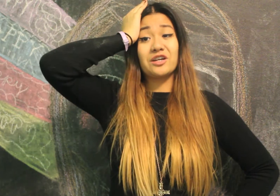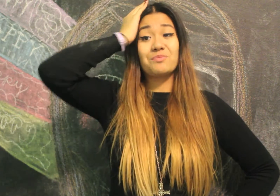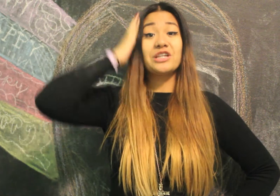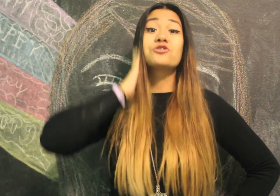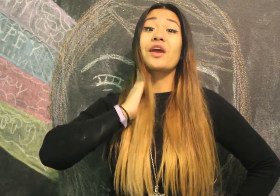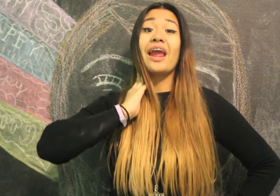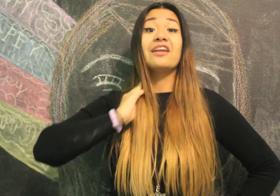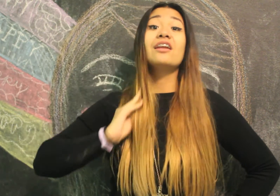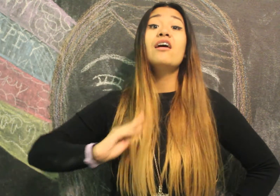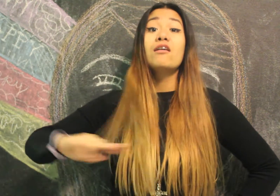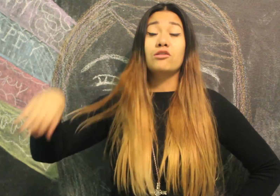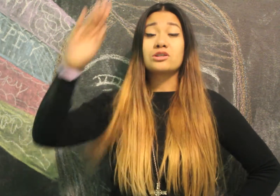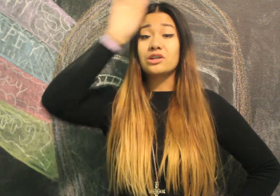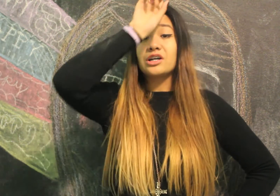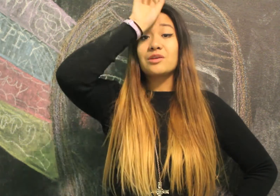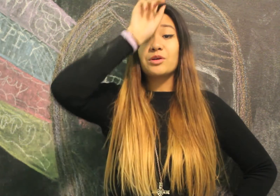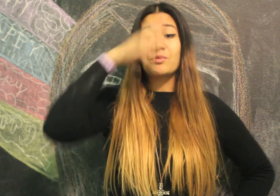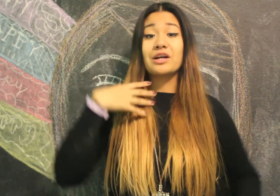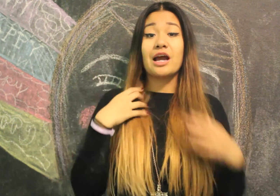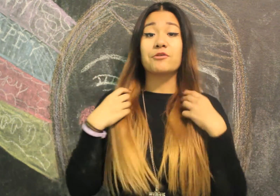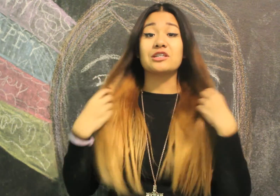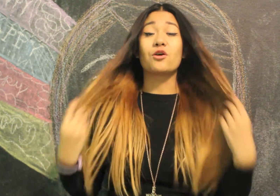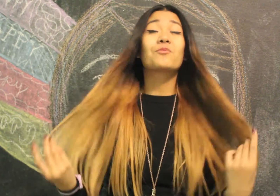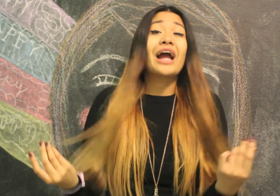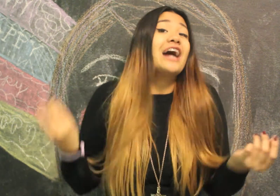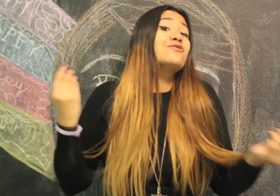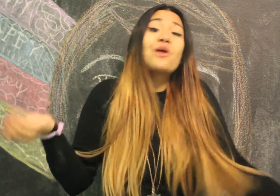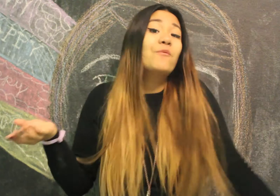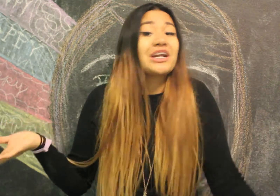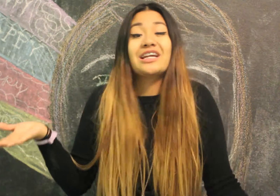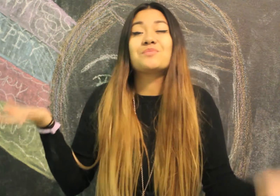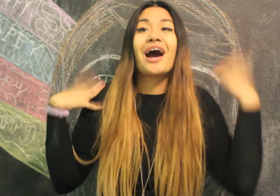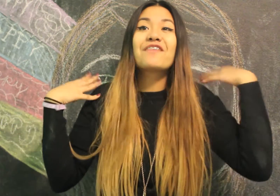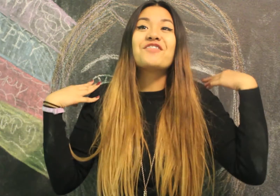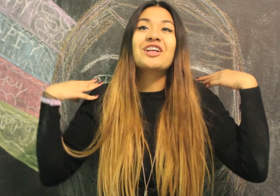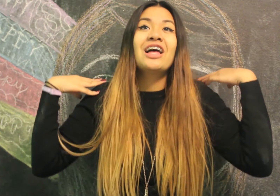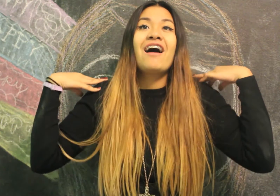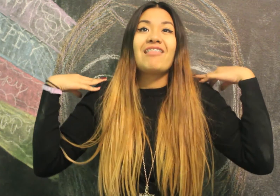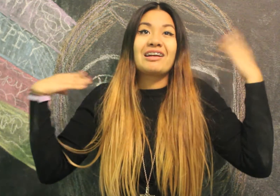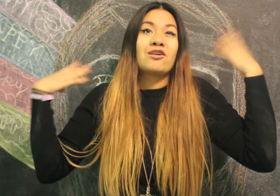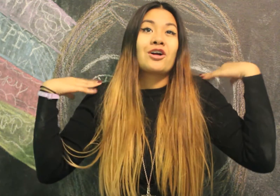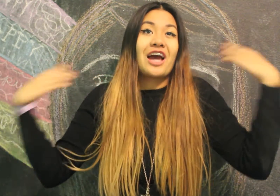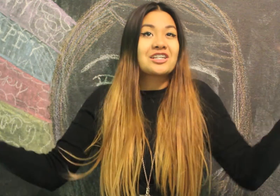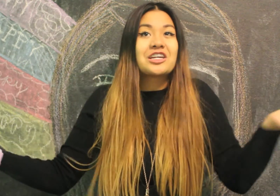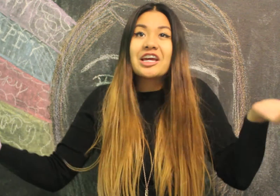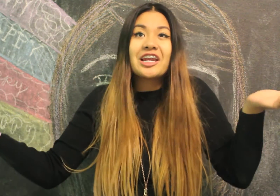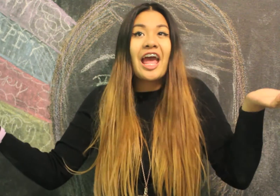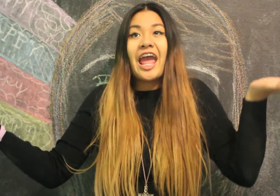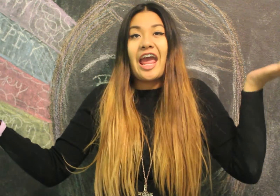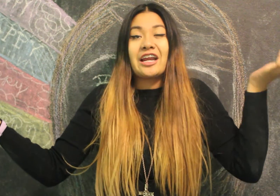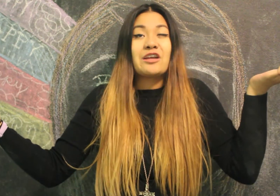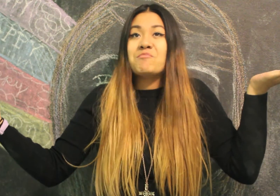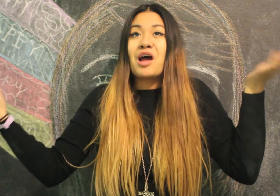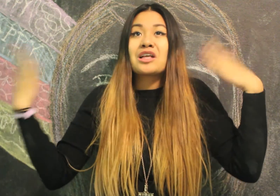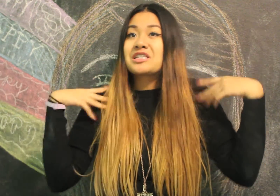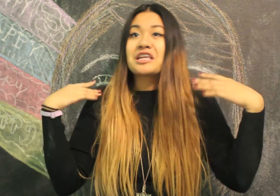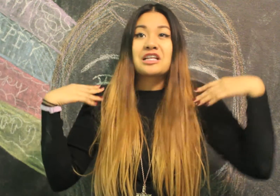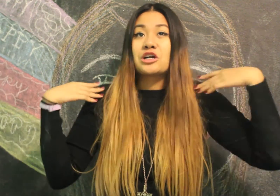hair is pin straight and it looks good in a motor car now with this ombre I don't know what it is, but I feel like a Kardashian and I'm not saying that's a